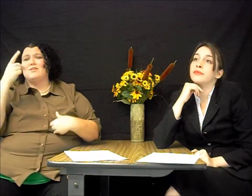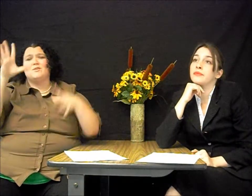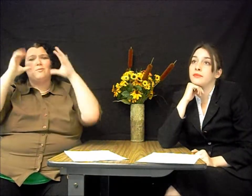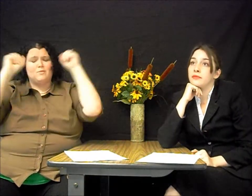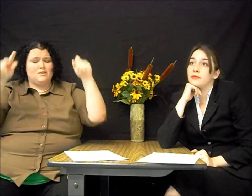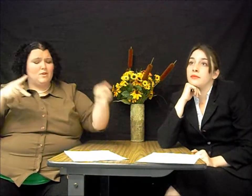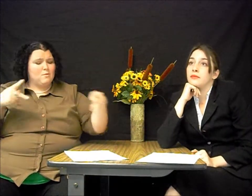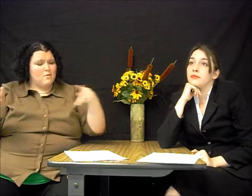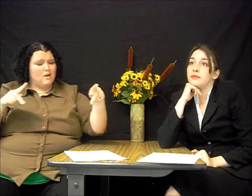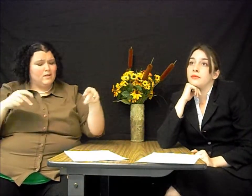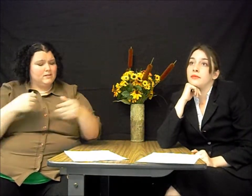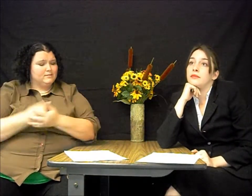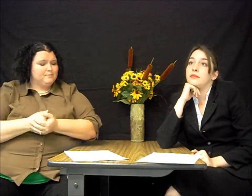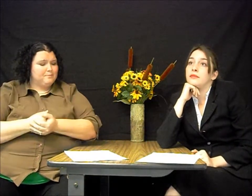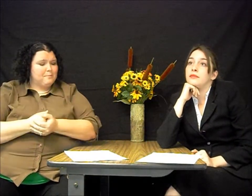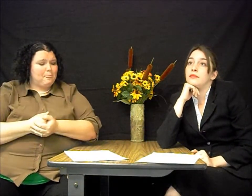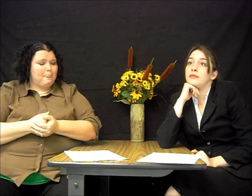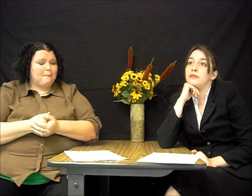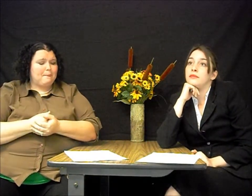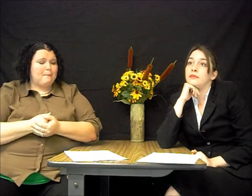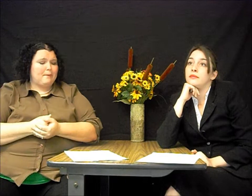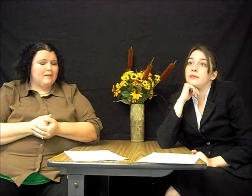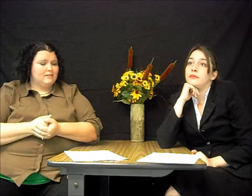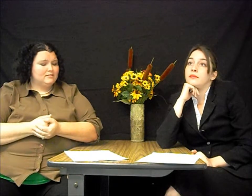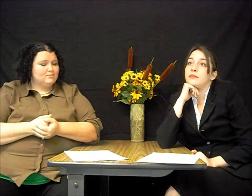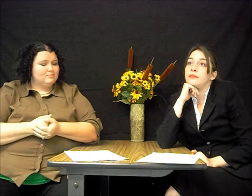I invited her to perform at my inaugural ball earlier this year.